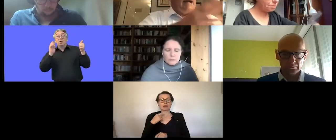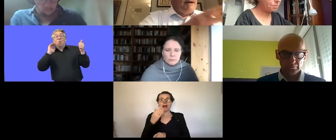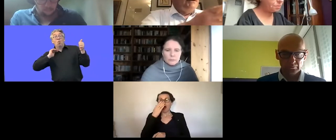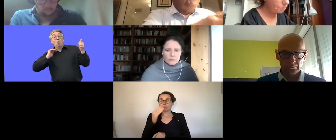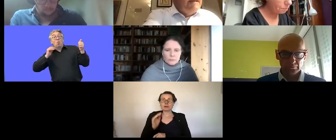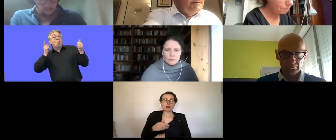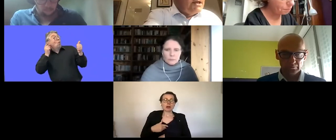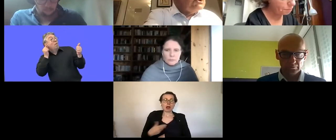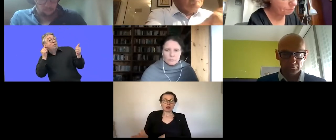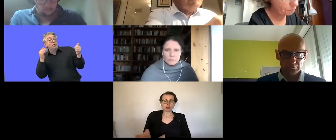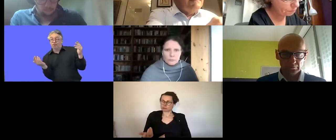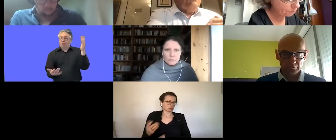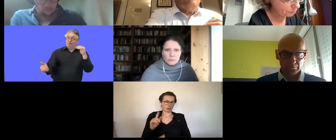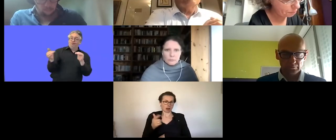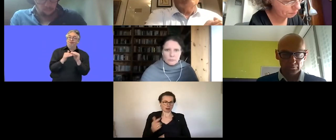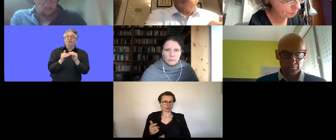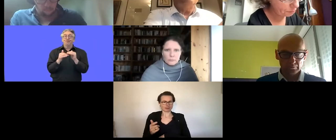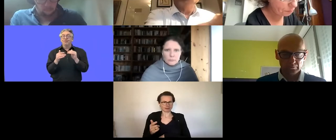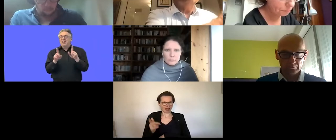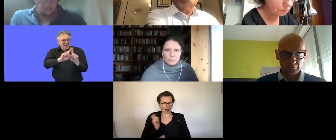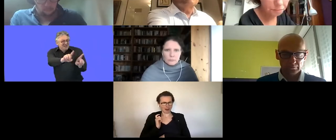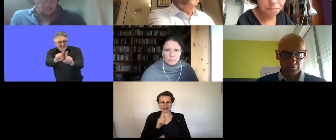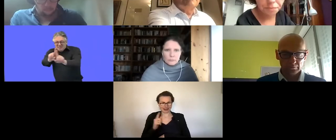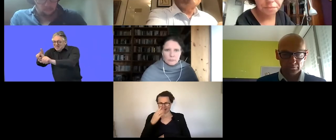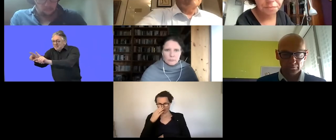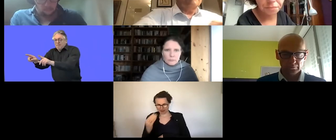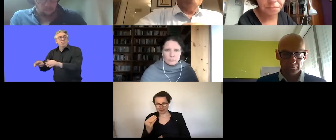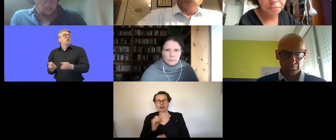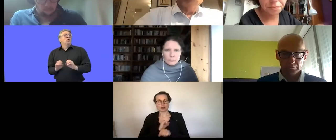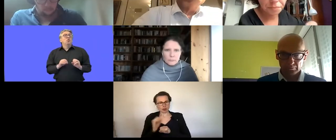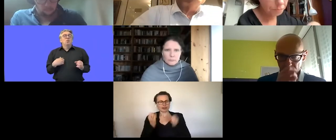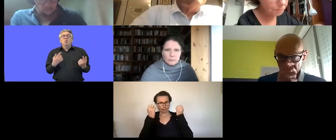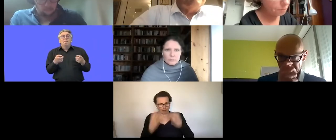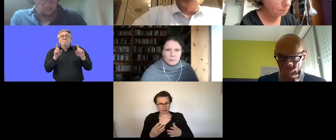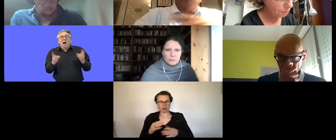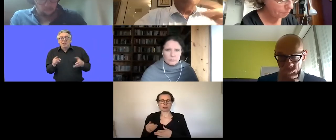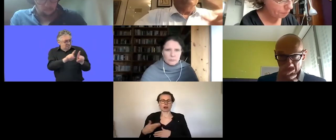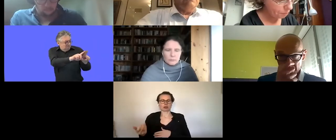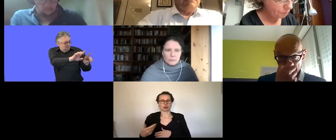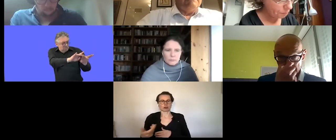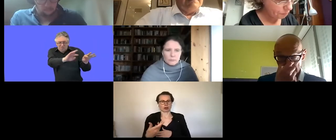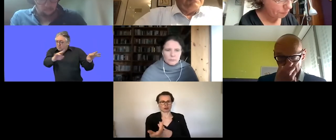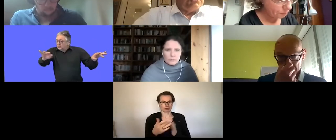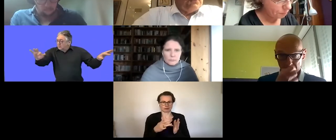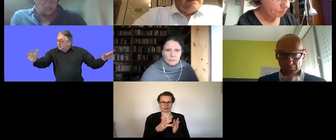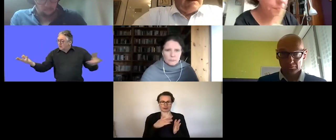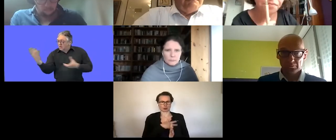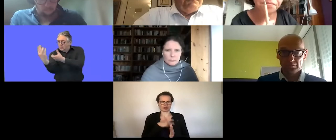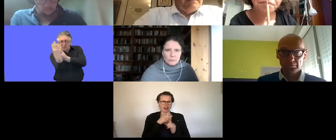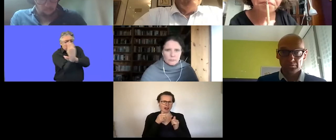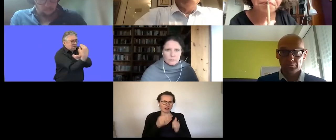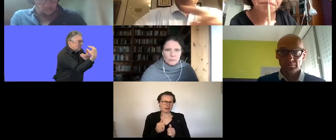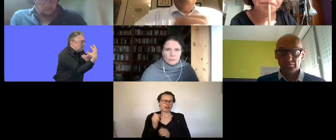life nobody should be left behind but still we have to acknowledge that we do leave a lot of people behind